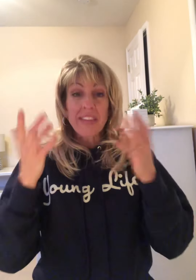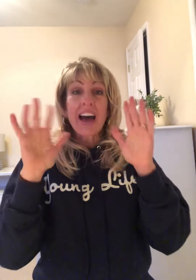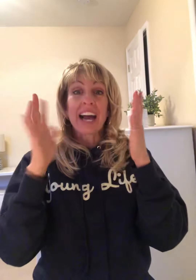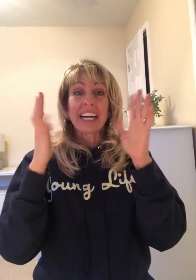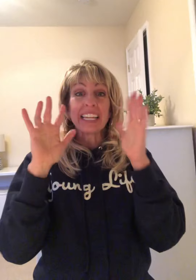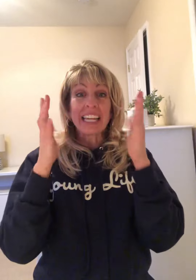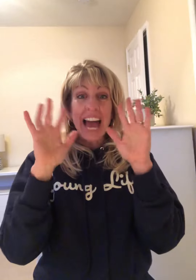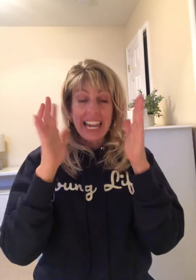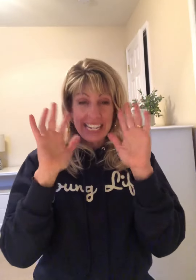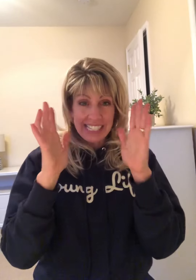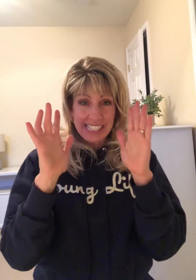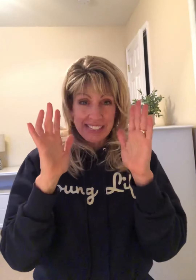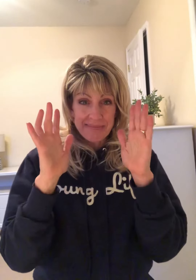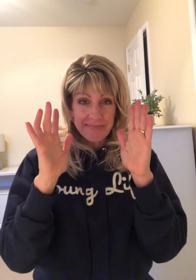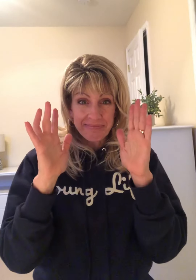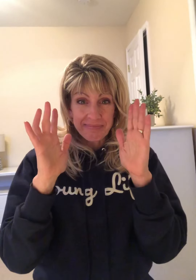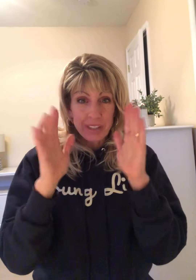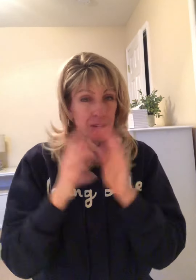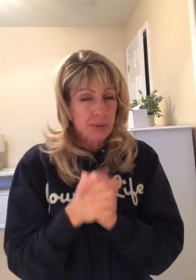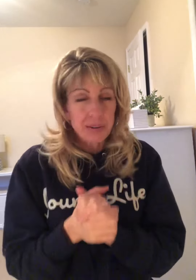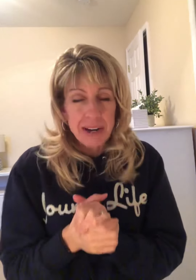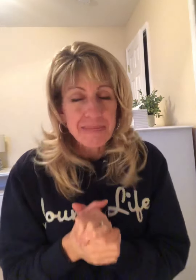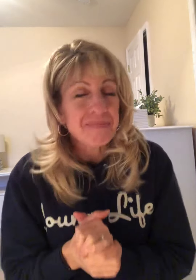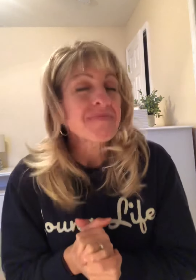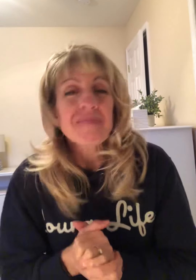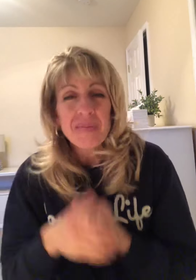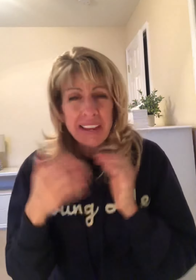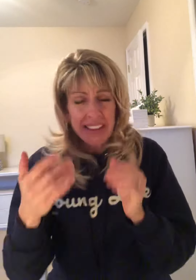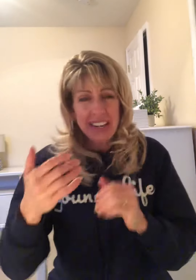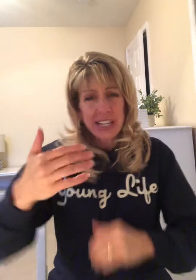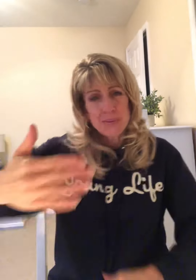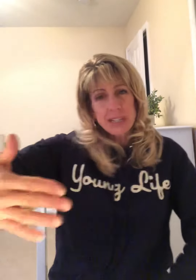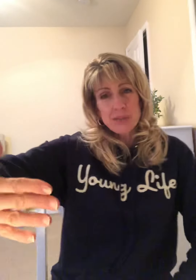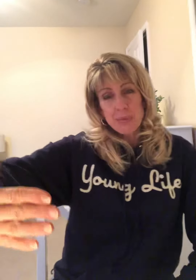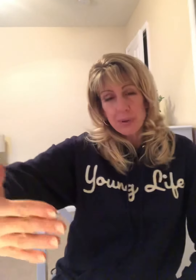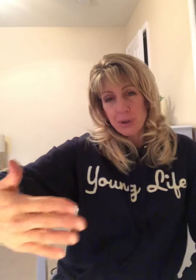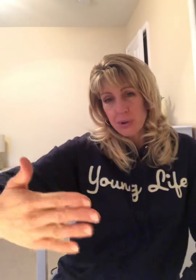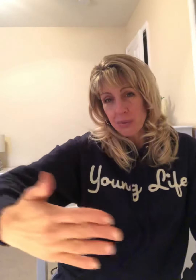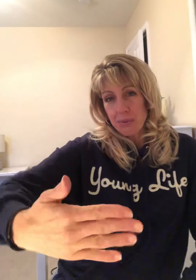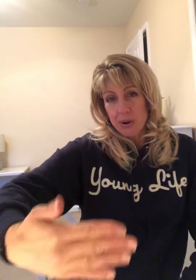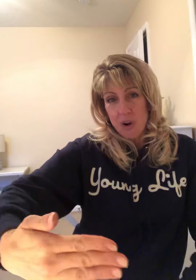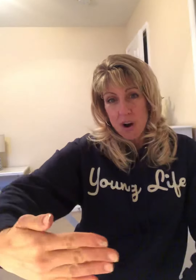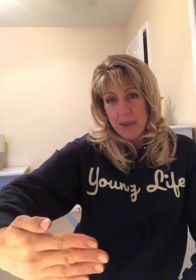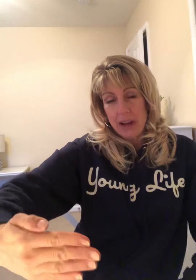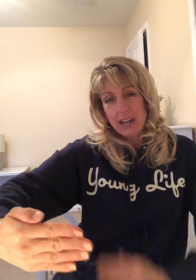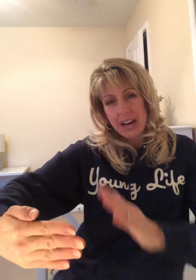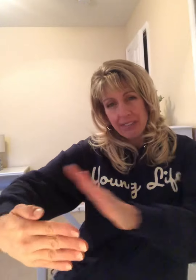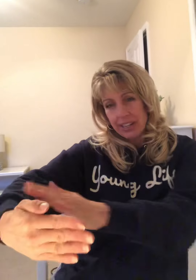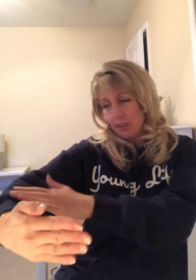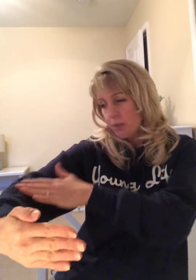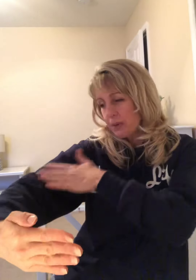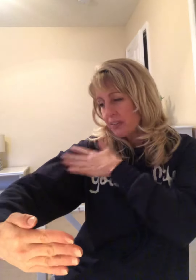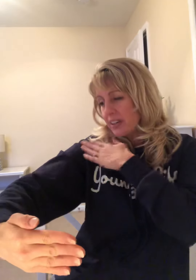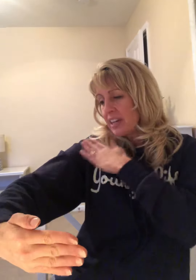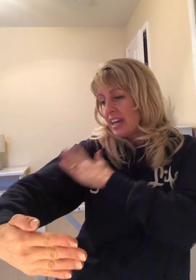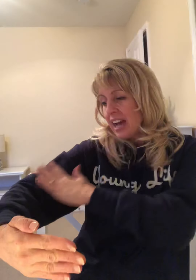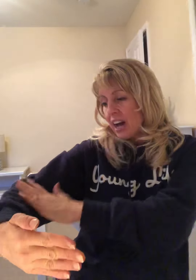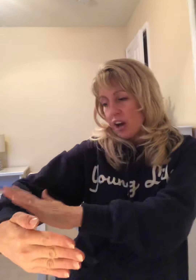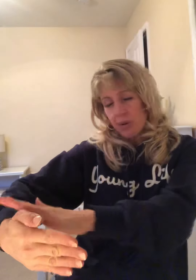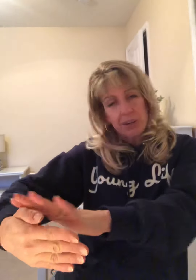gladness. You're doing great. The next one is we put a, we put our arm out kind of at a little bit of a crook